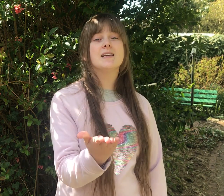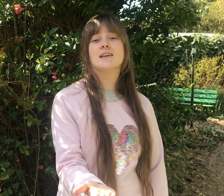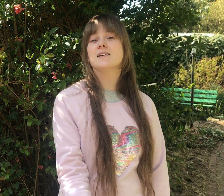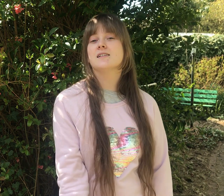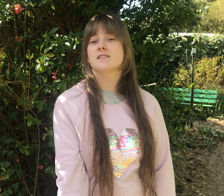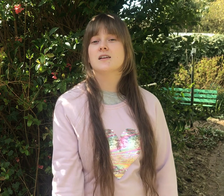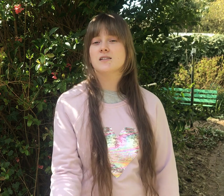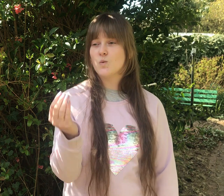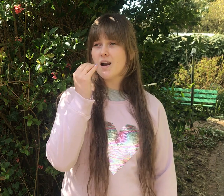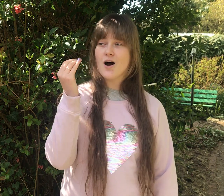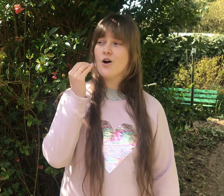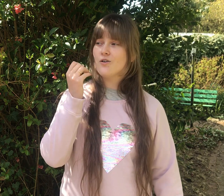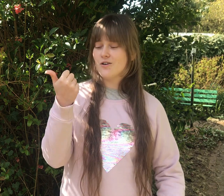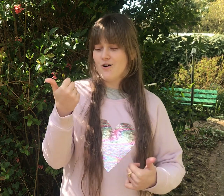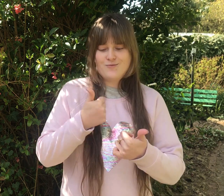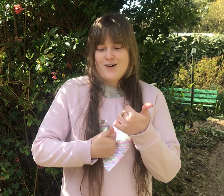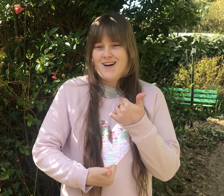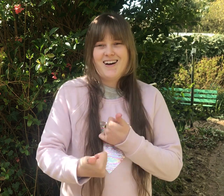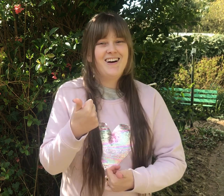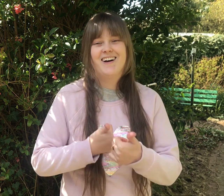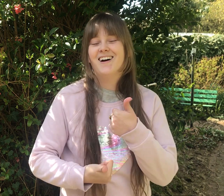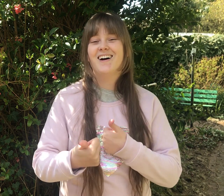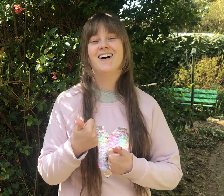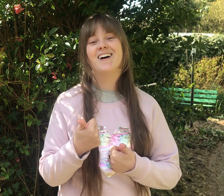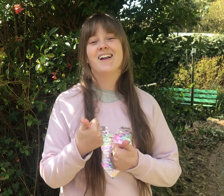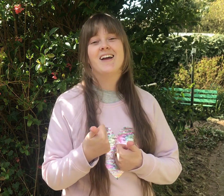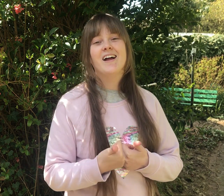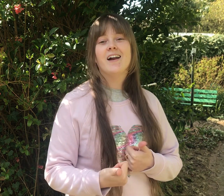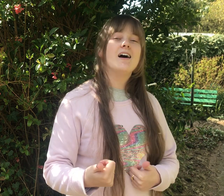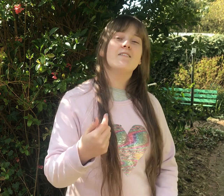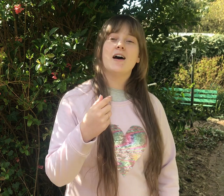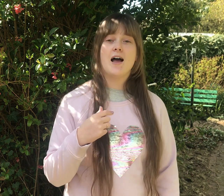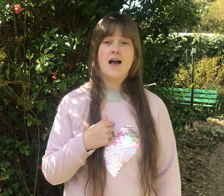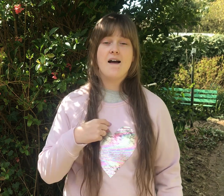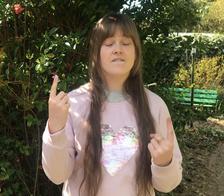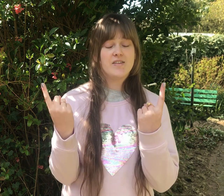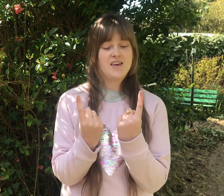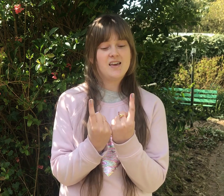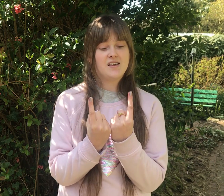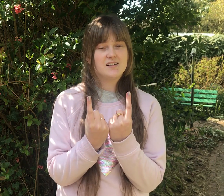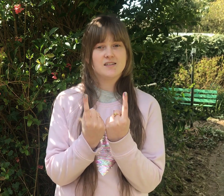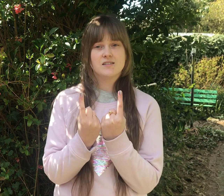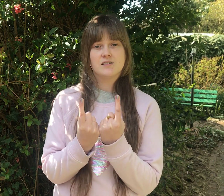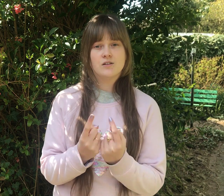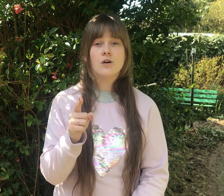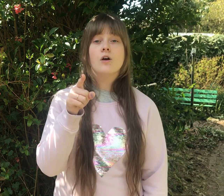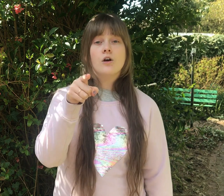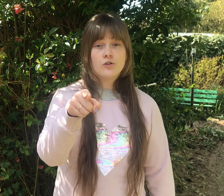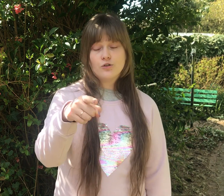Swallow Your pride If I have Faith You